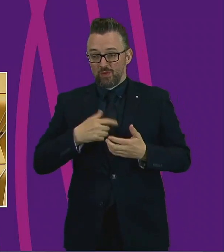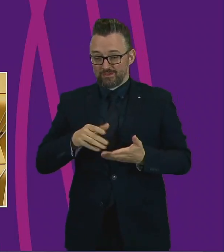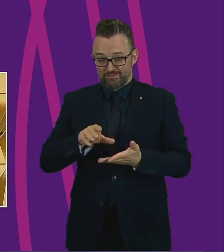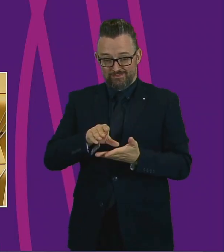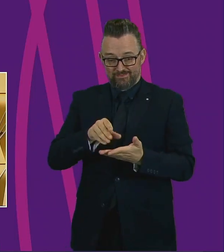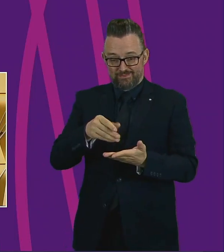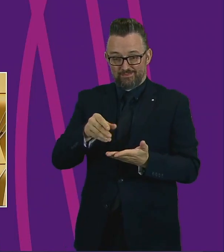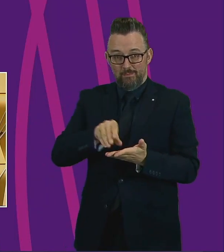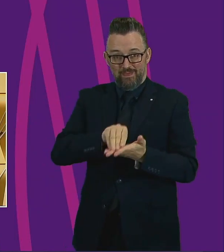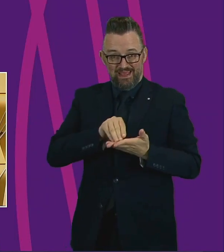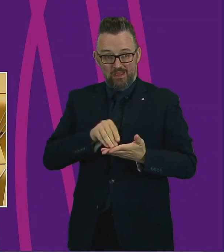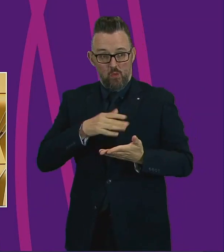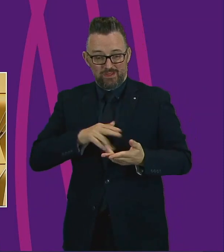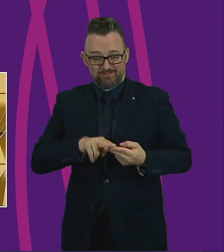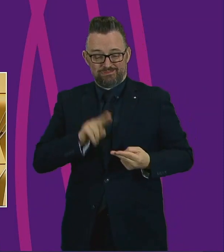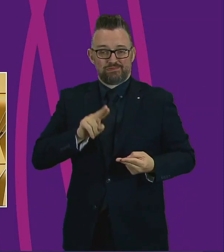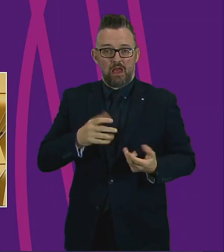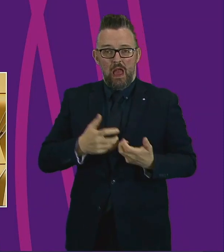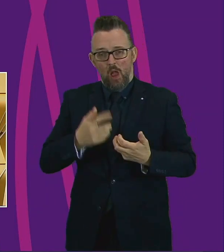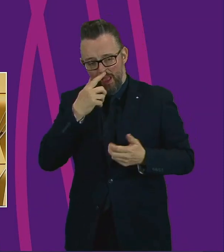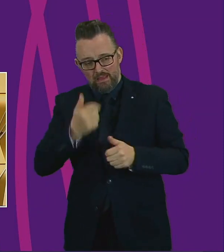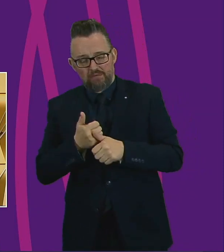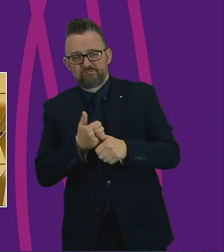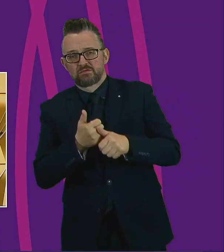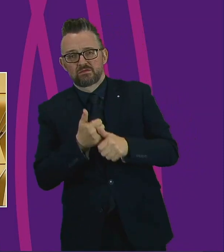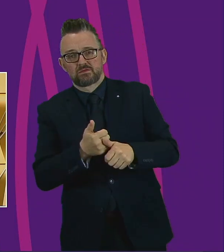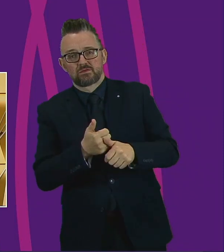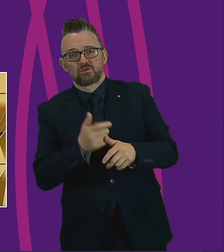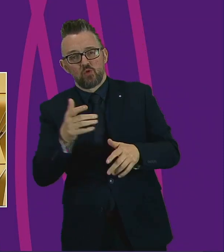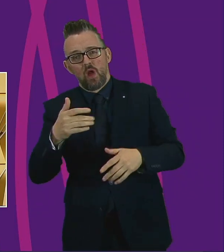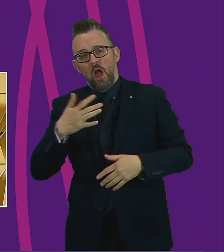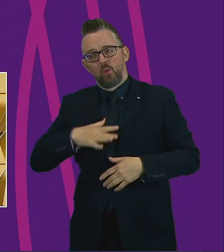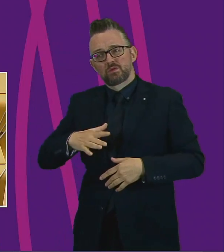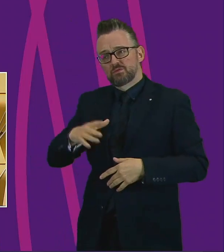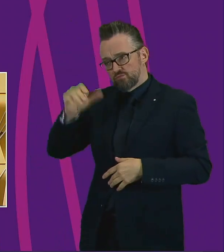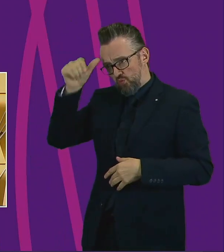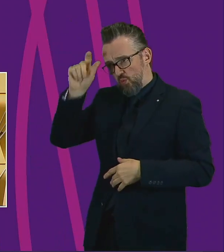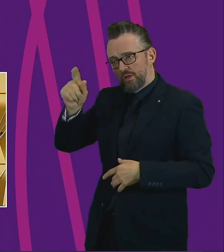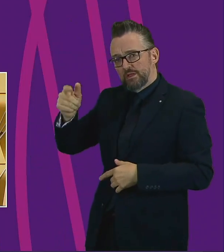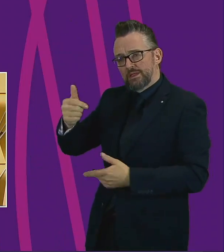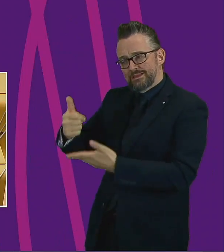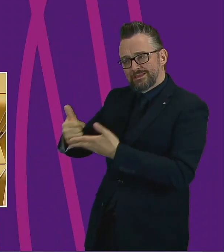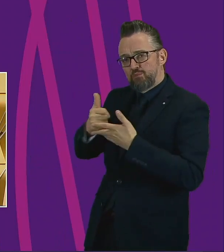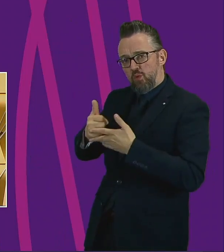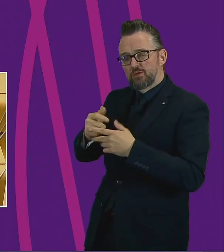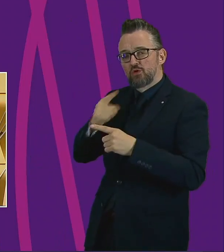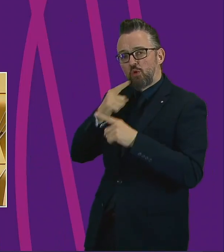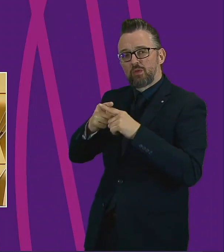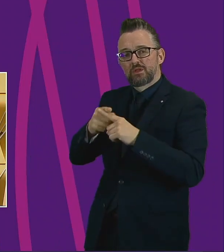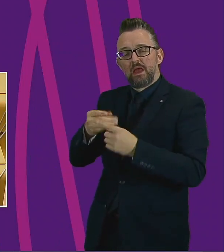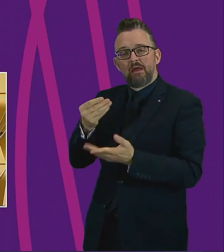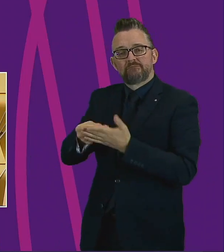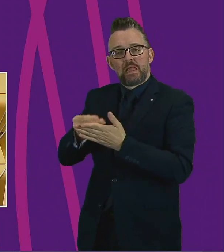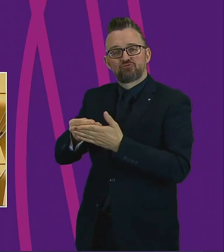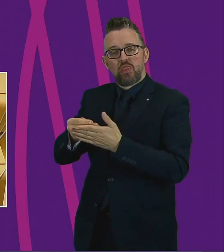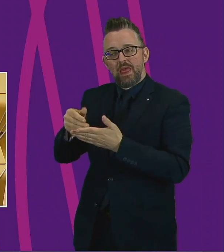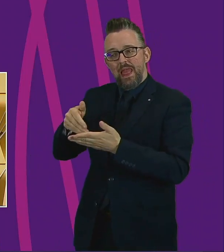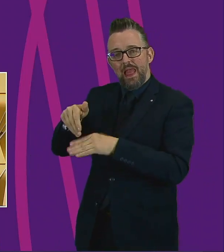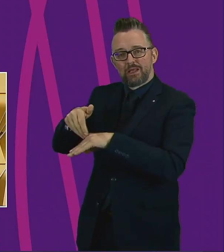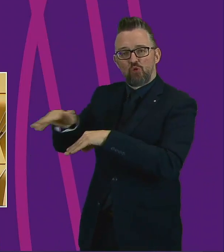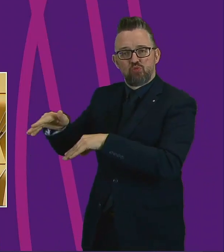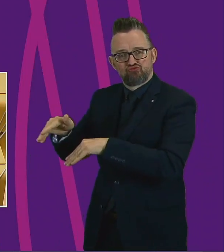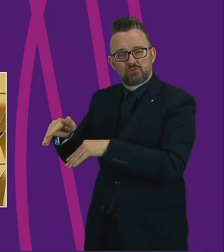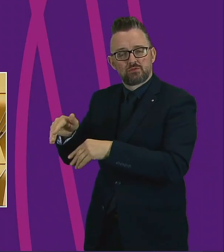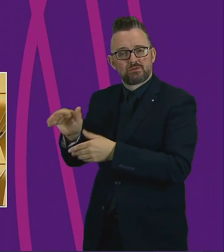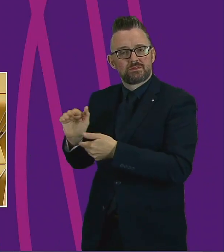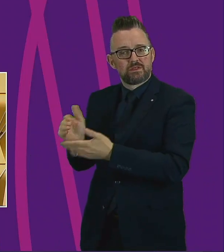at a time of an economic downturn. So I'd be keen to hear what support is going to be given around financial exclusion services so they are getting the